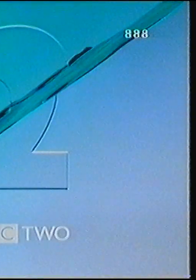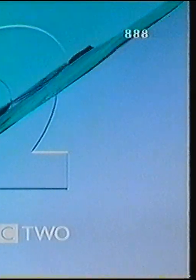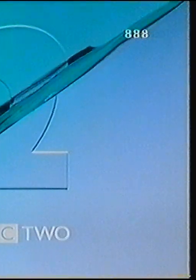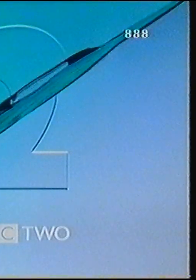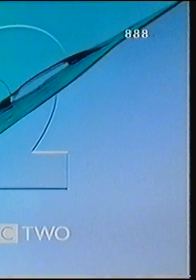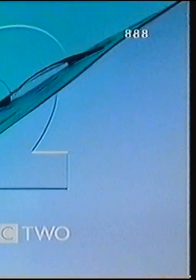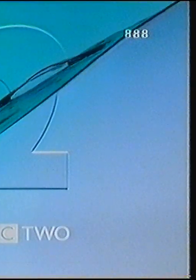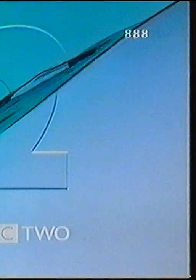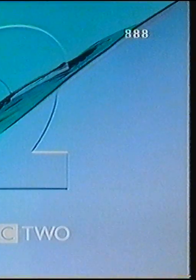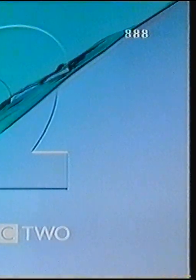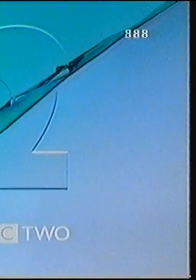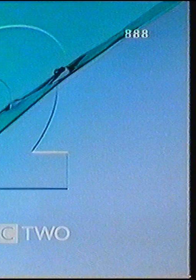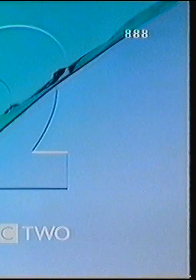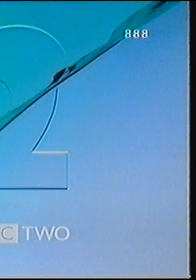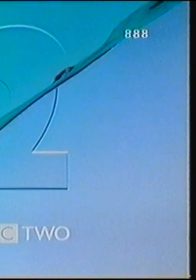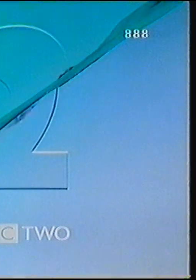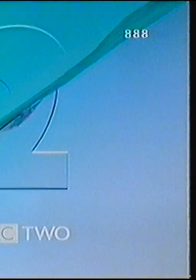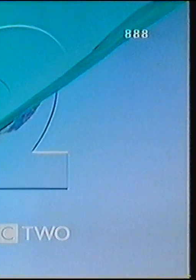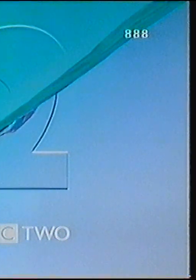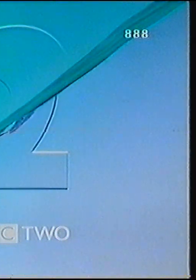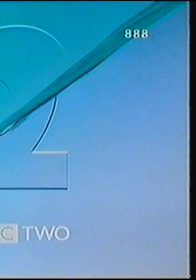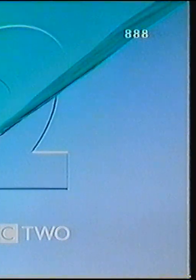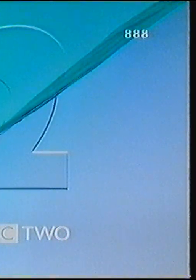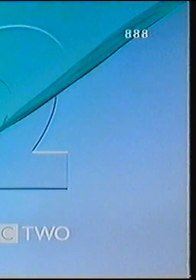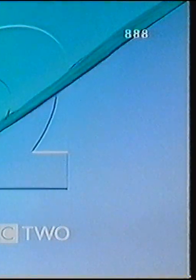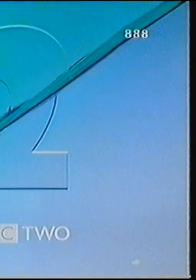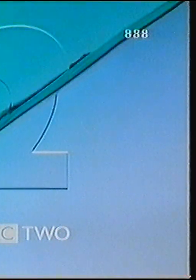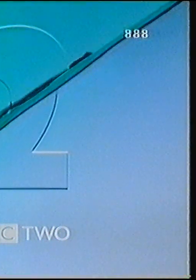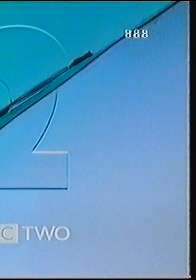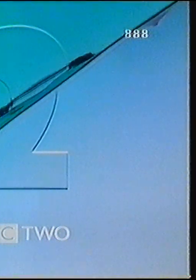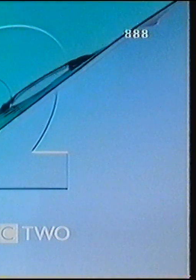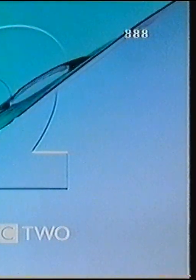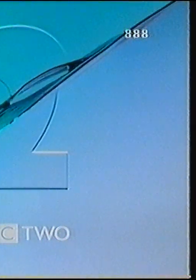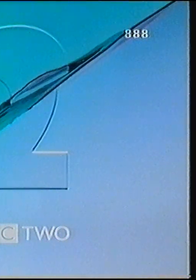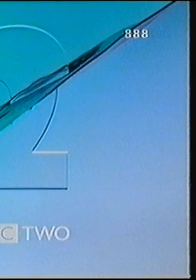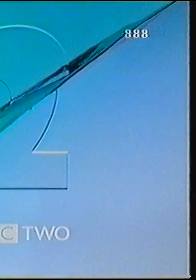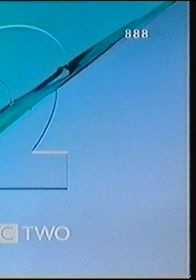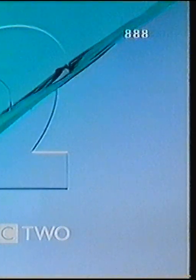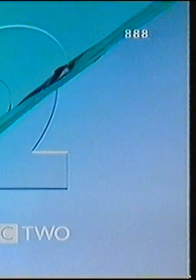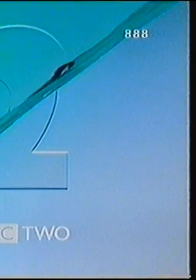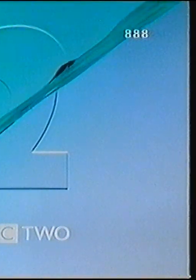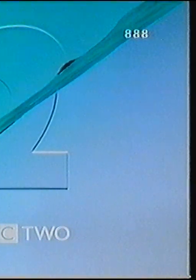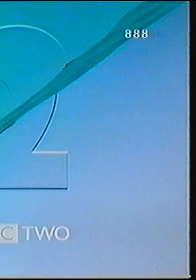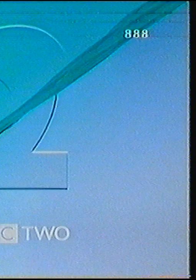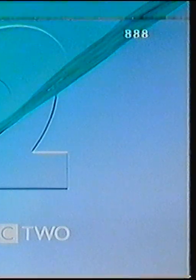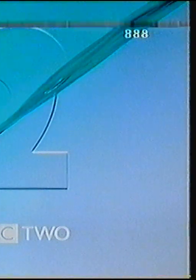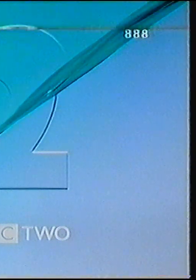A very warm welcome to BBC Two on this Monday morning if you've just joined us where it's time now for See Here Breakfast News.